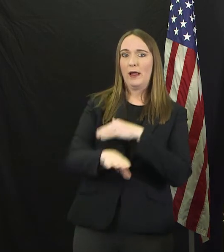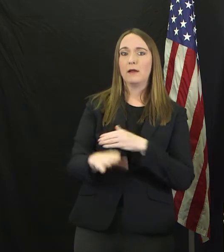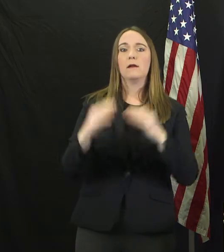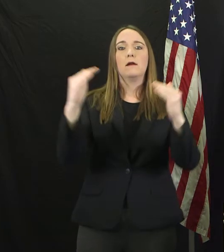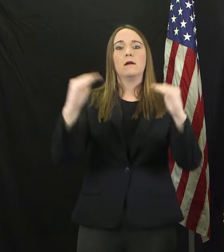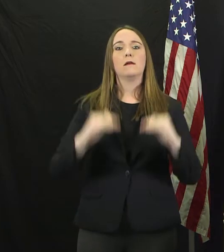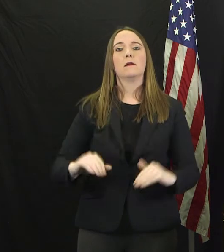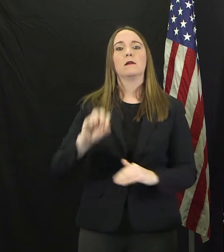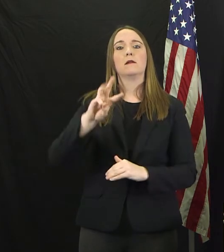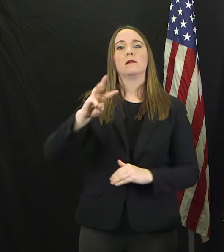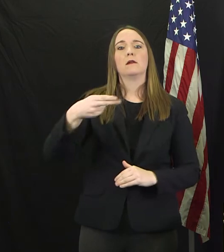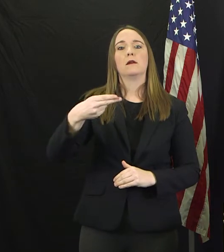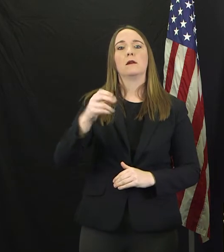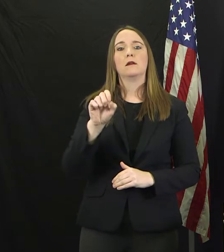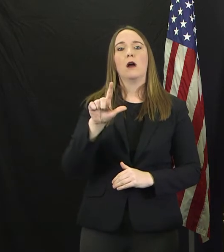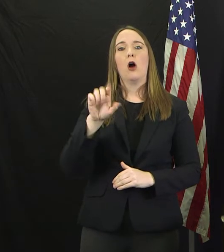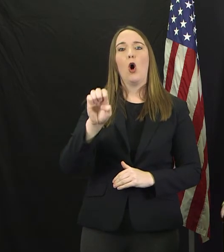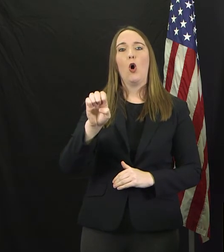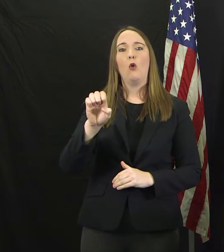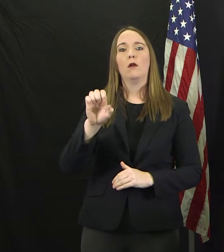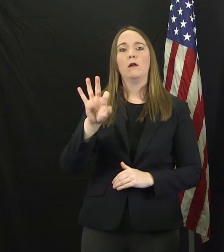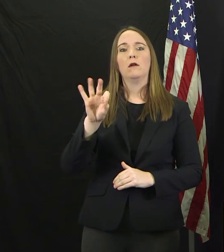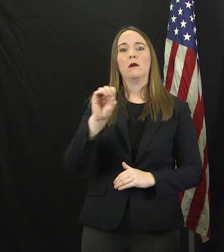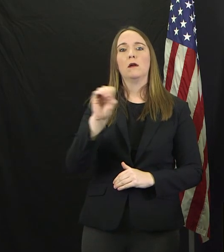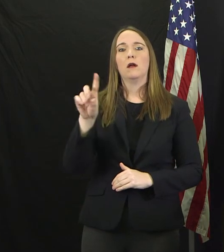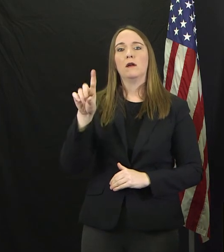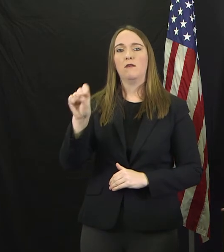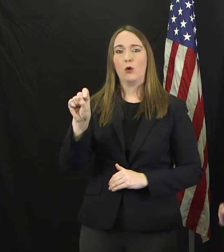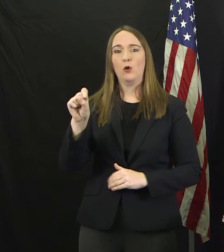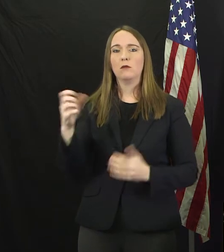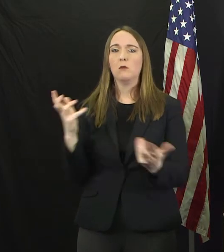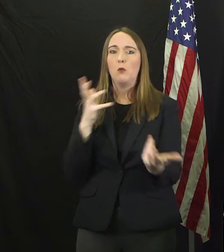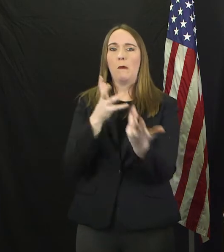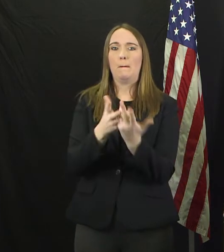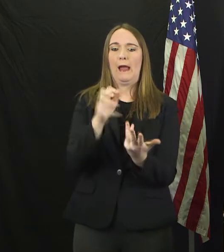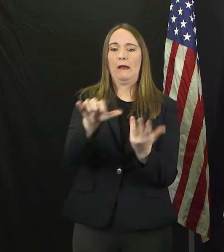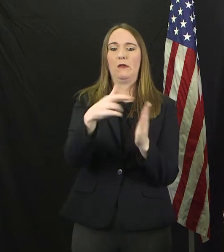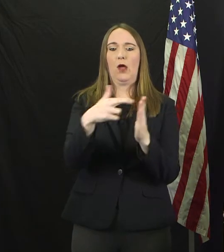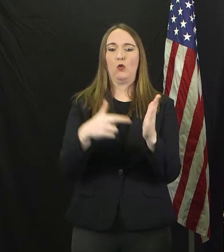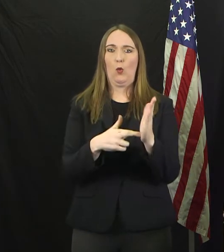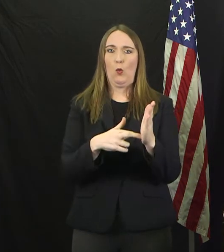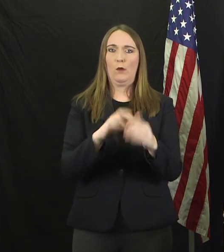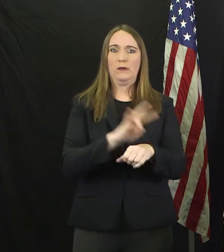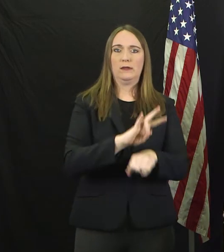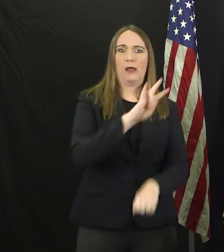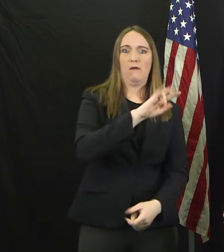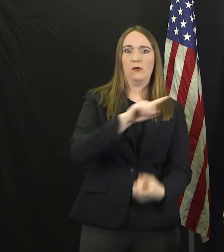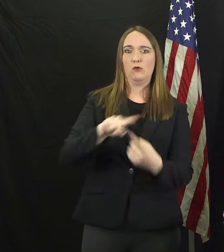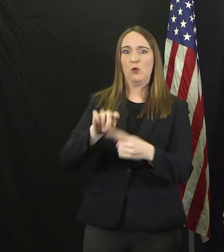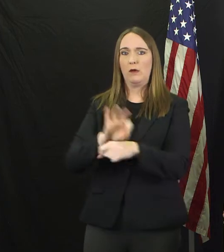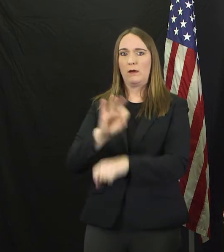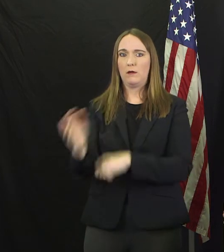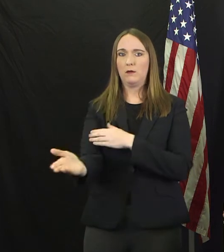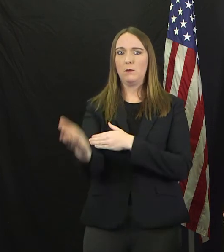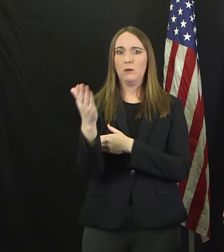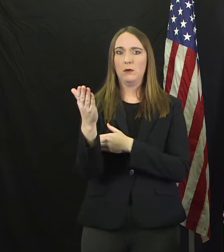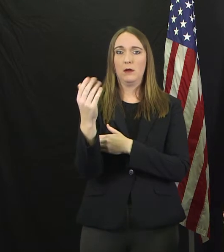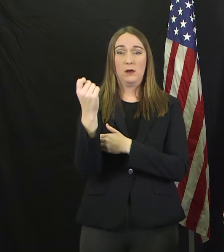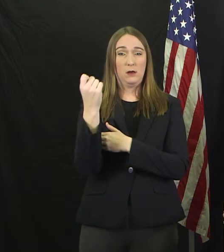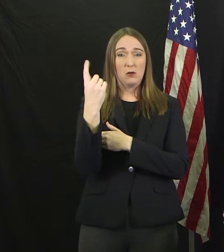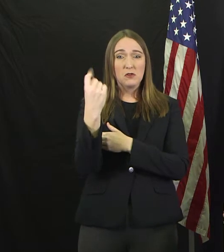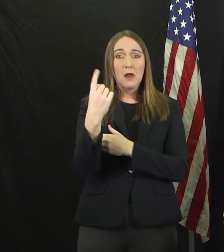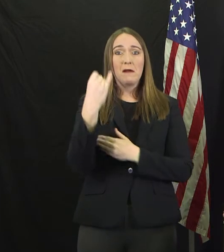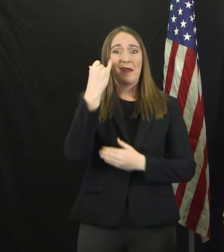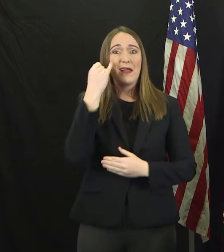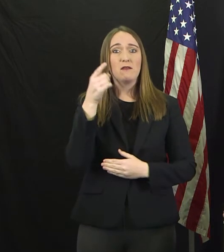for that same group from seven to eight a.m. It's not a mandate that you go during that time if you're